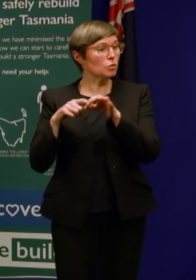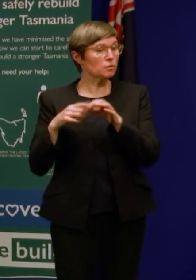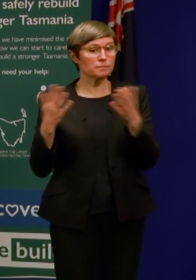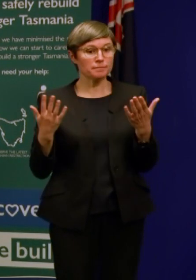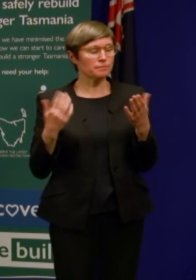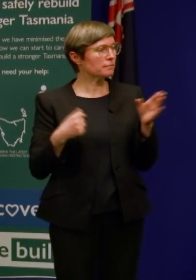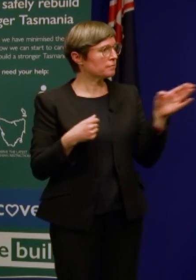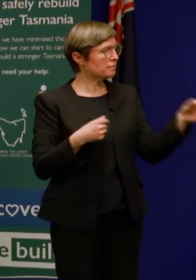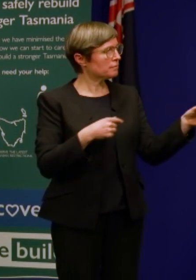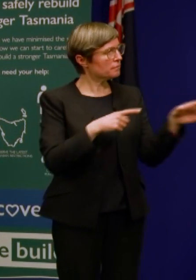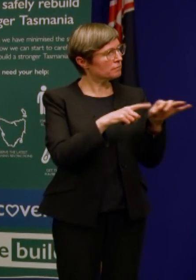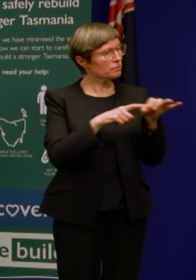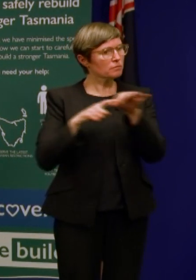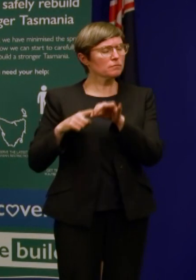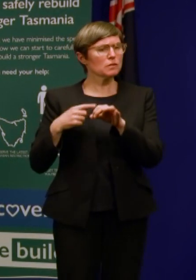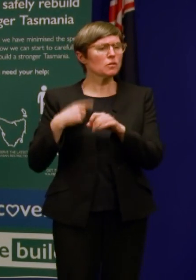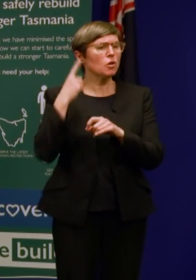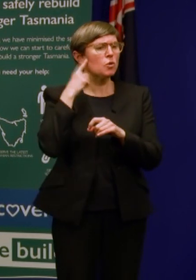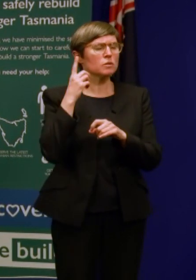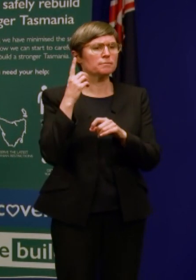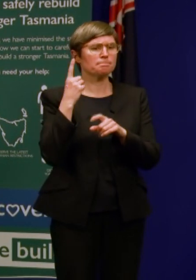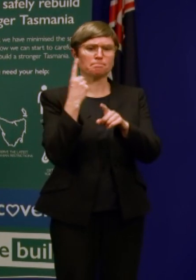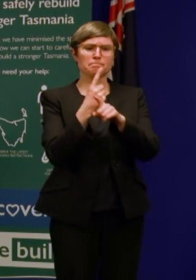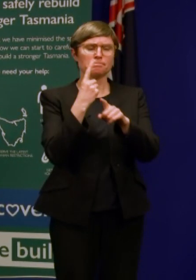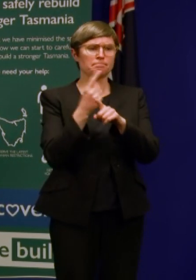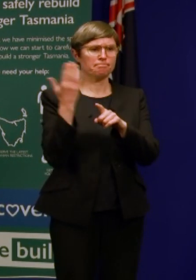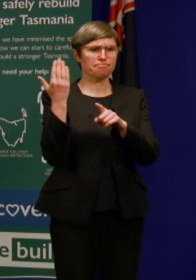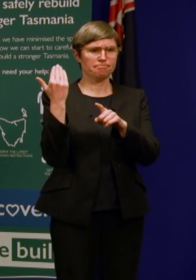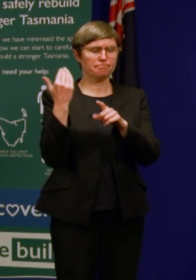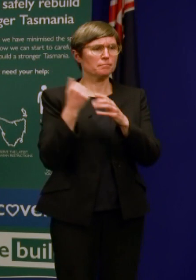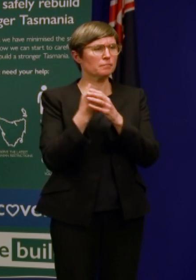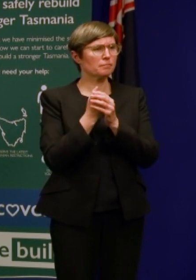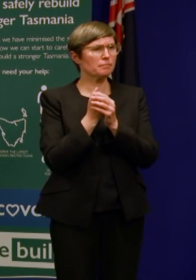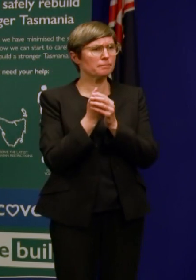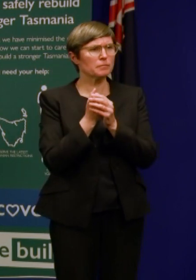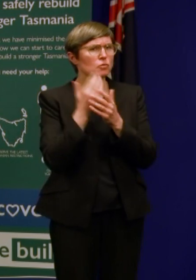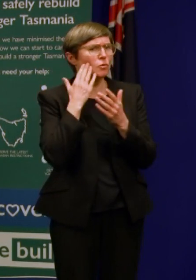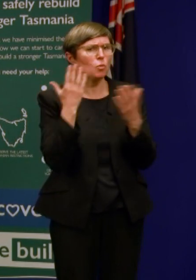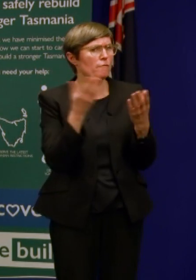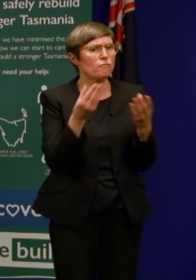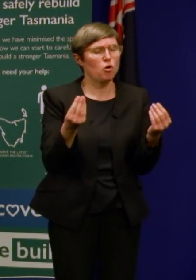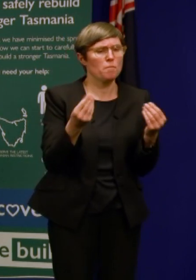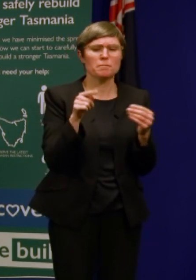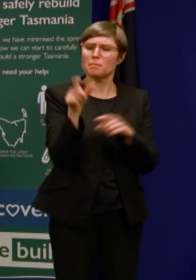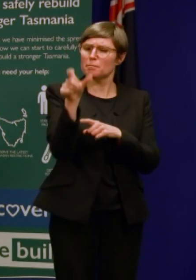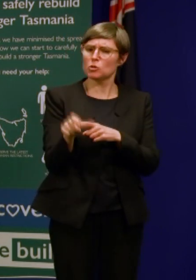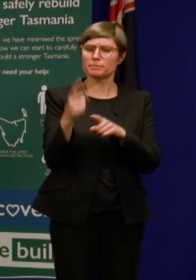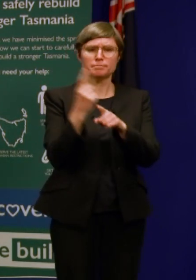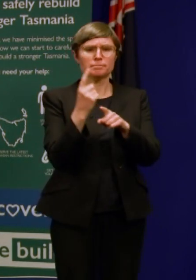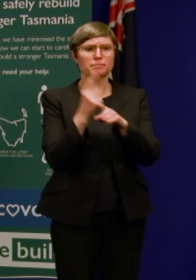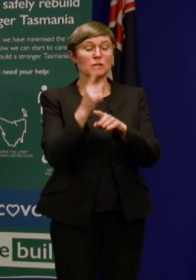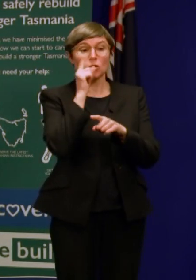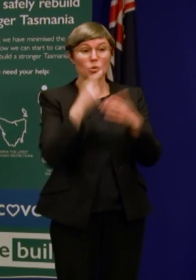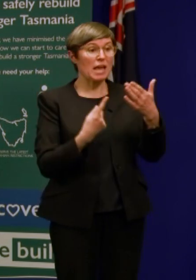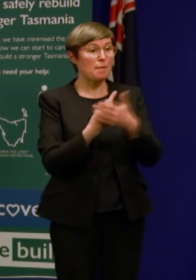I heard one of the leaders say earlier today I'm not sure from where but they were kind of saying it could be anywhere this is happening